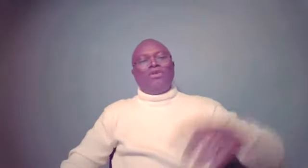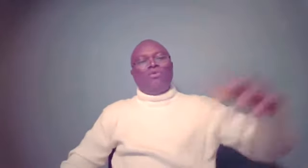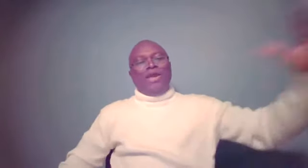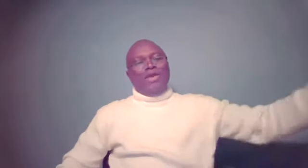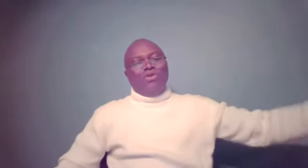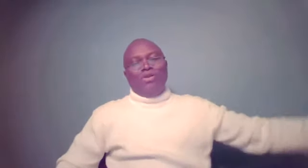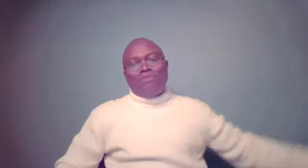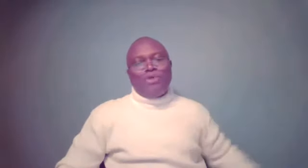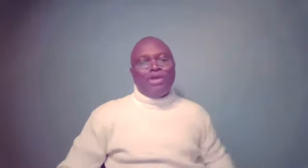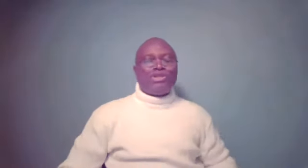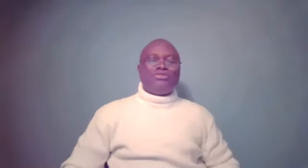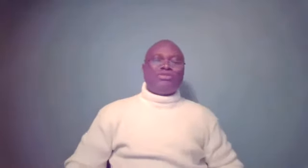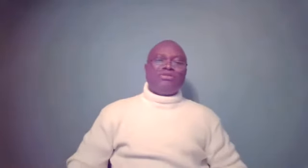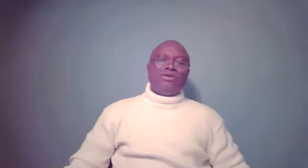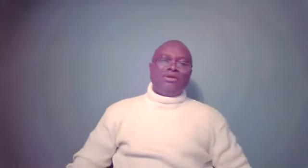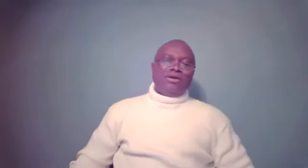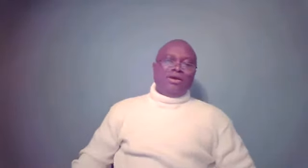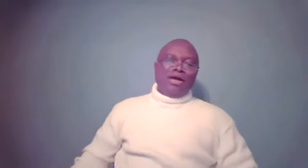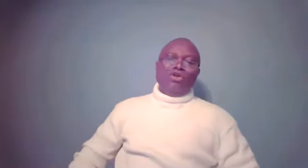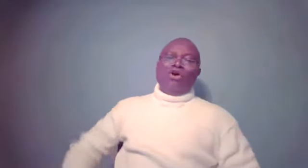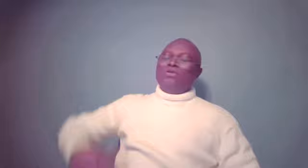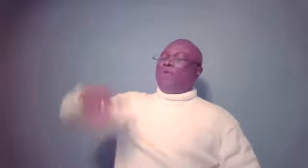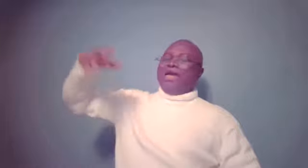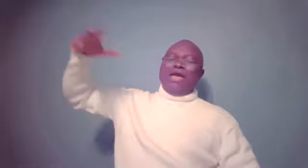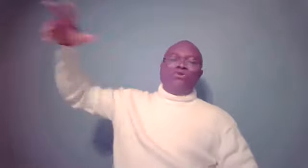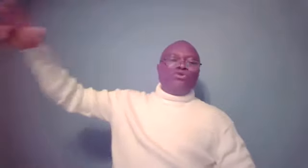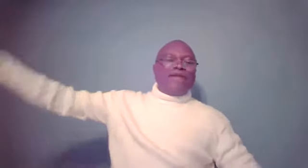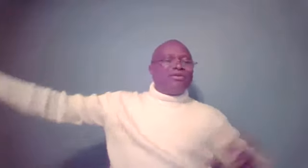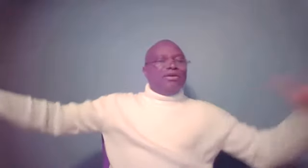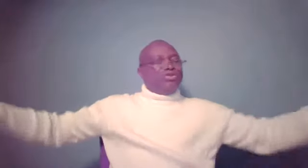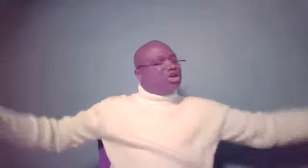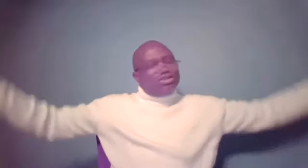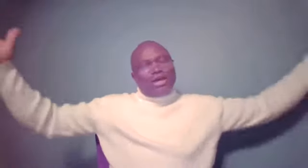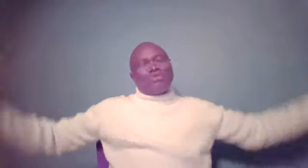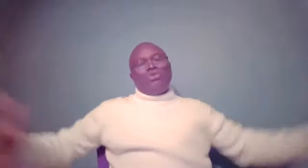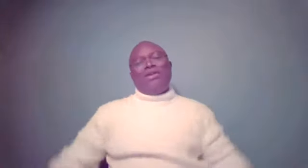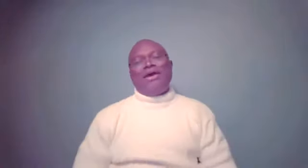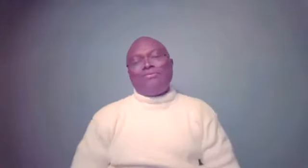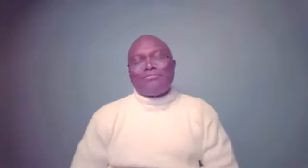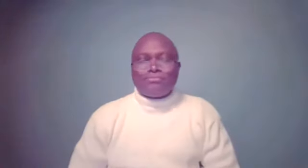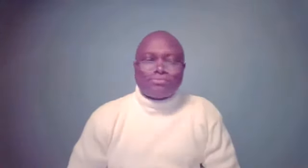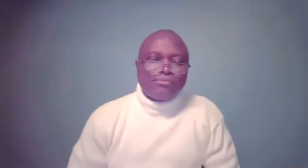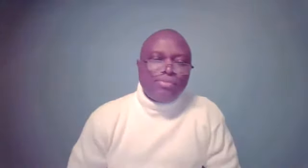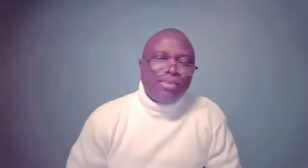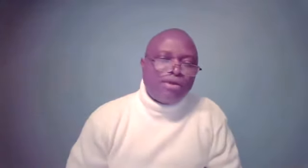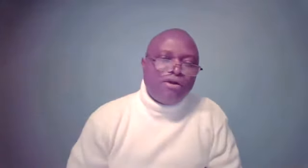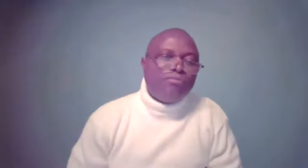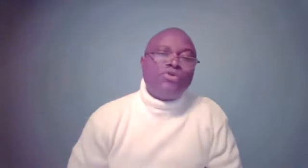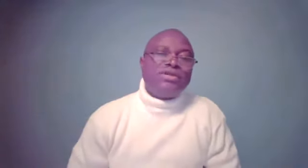the way, you learn patience. Along the way, you get just as we learn of Moses.